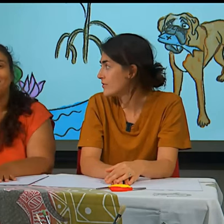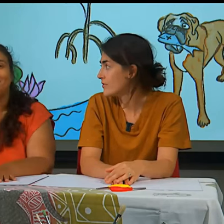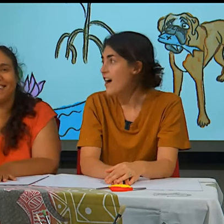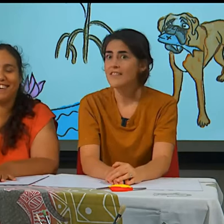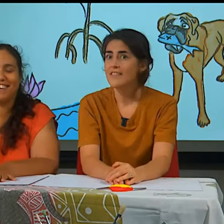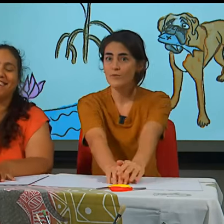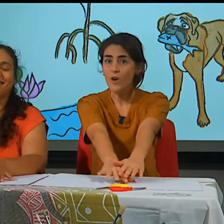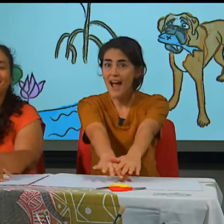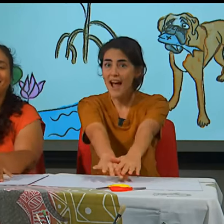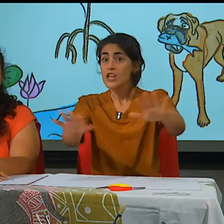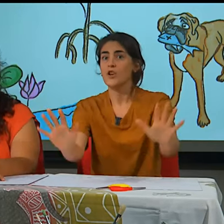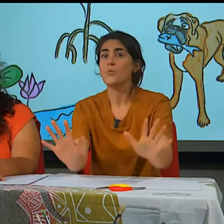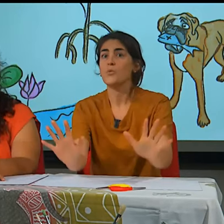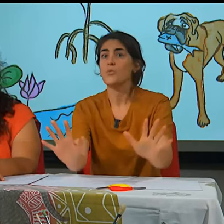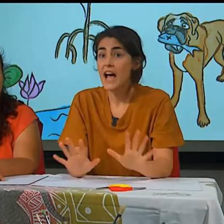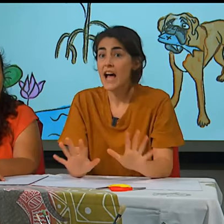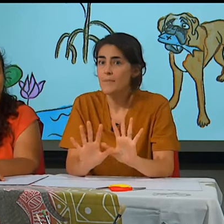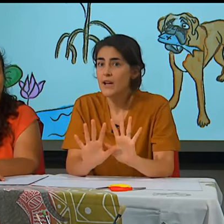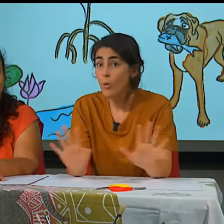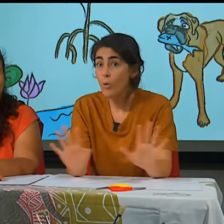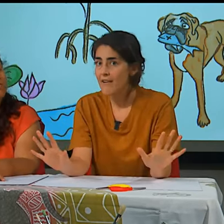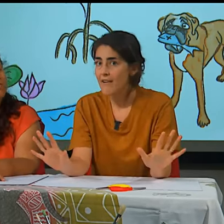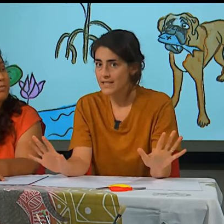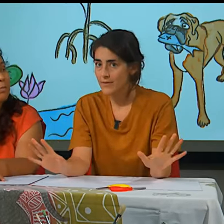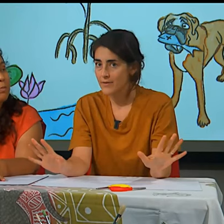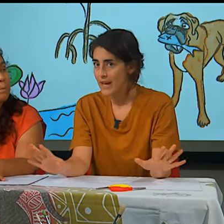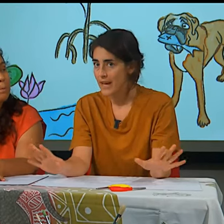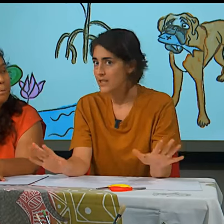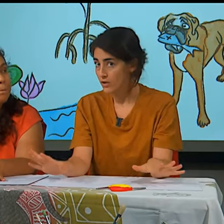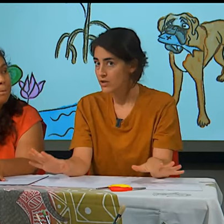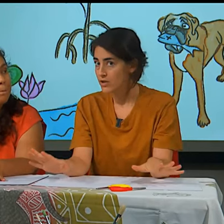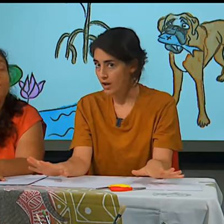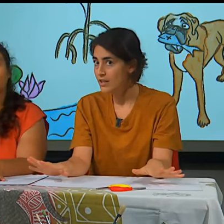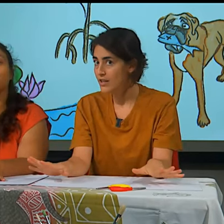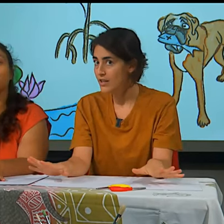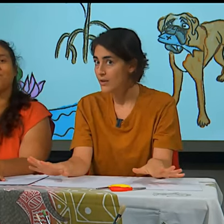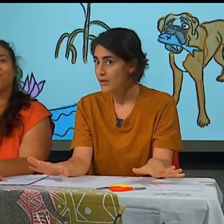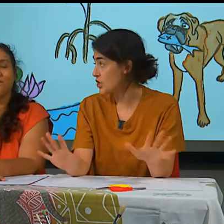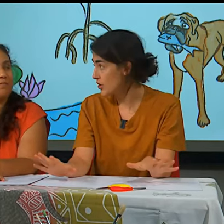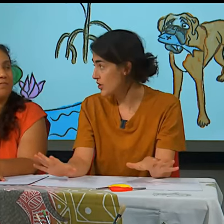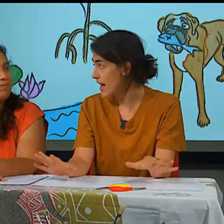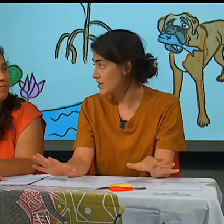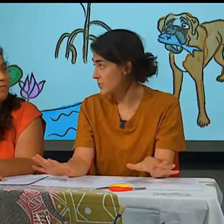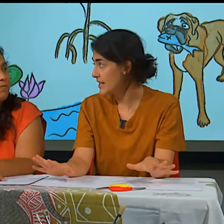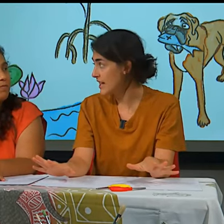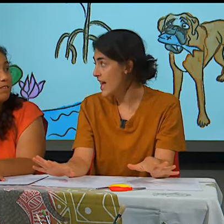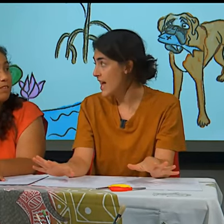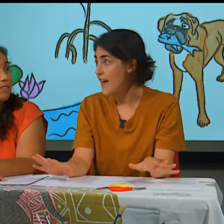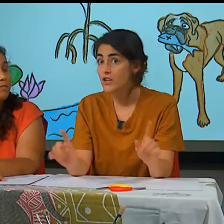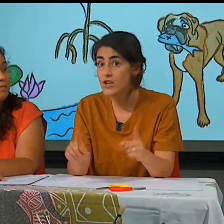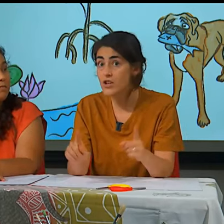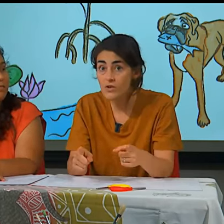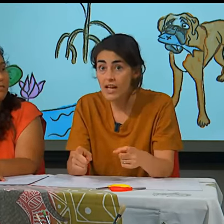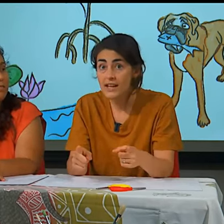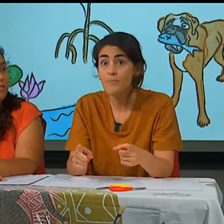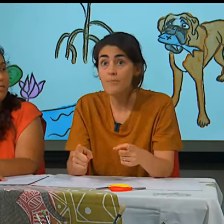a show. That's right. So we are going to make all the characters from the play Dog Dog. We're going to show you how to do it. And